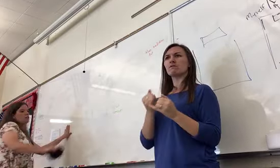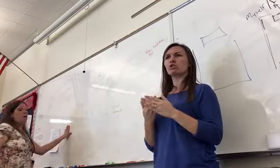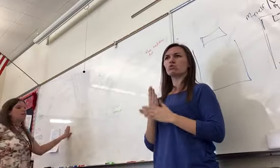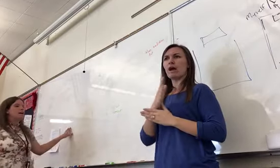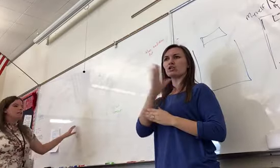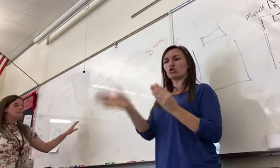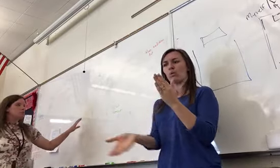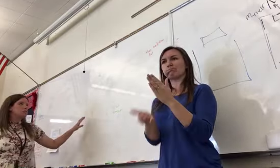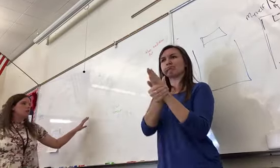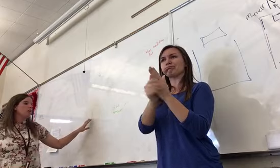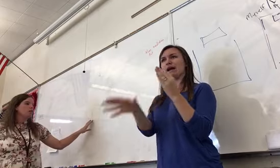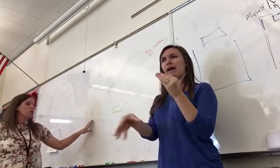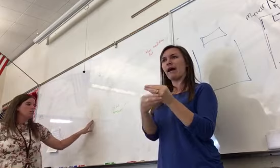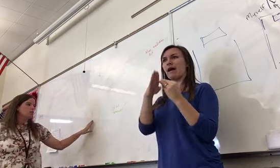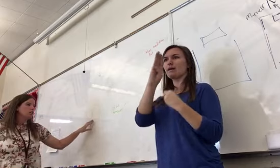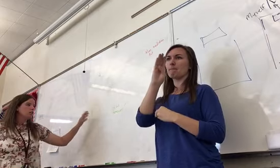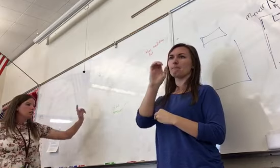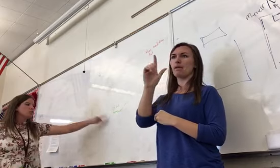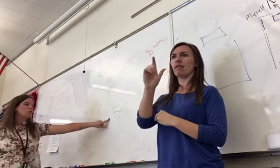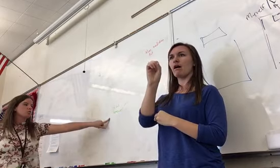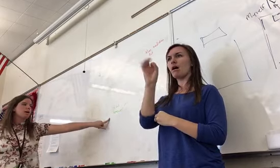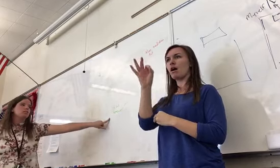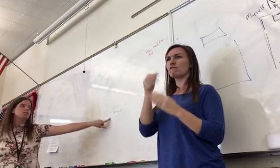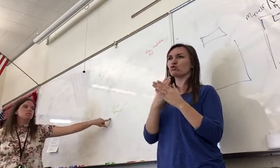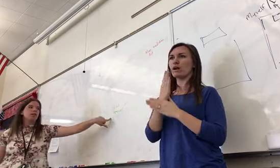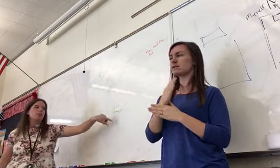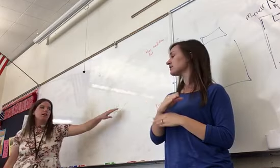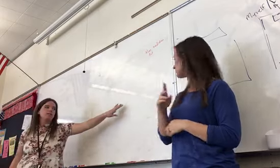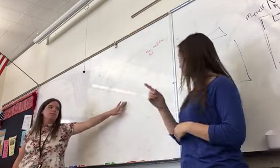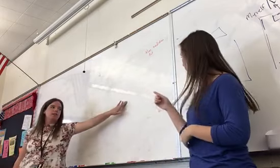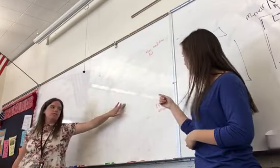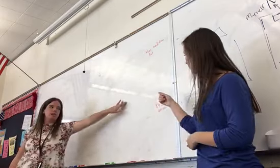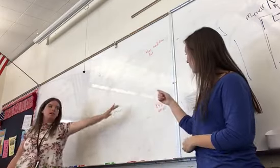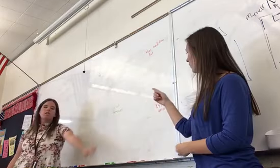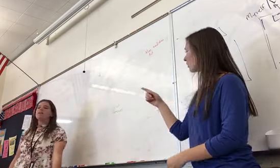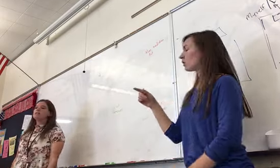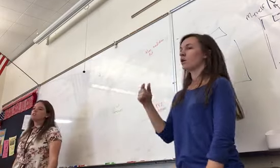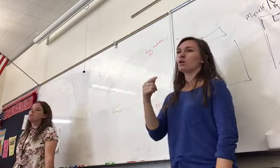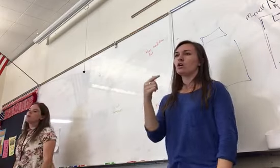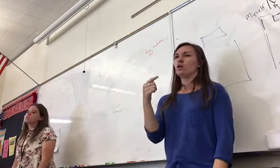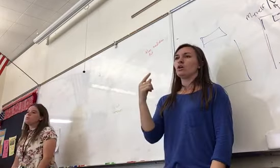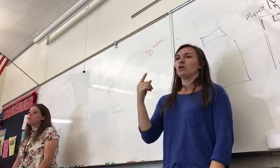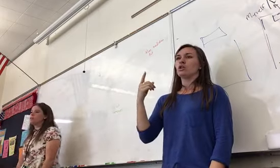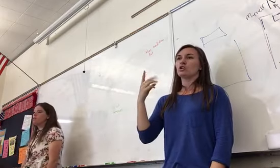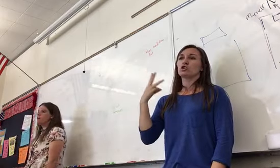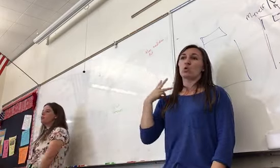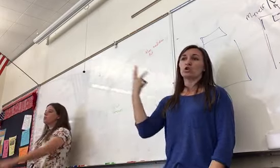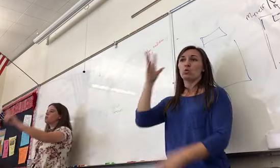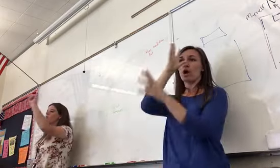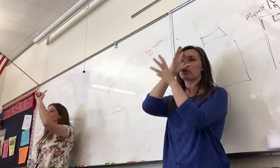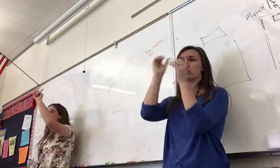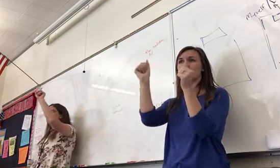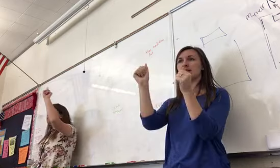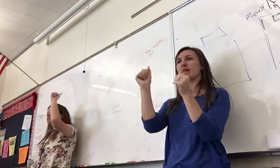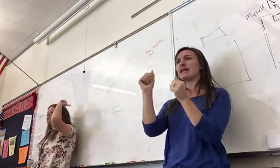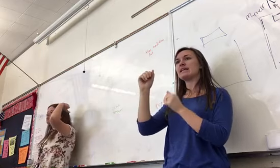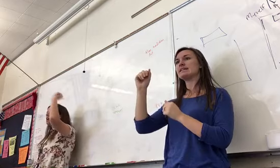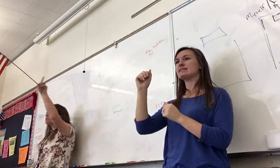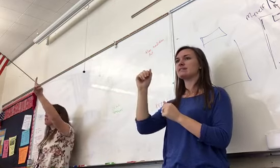All right. So George Washington's farewell address. Things that are most important. Number one, it says come